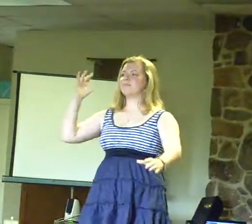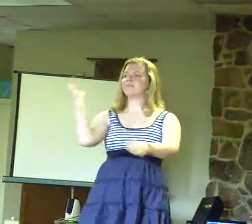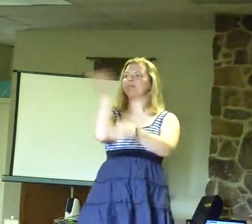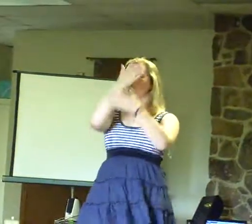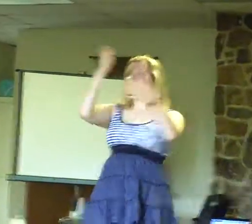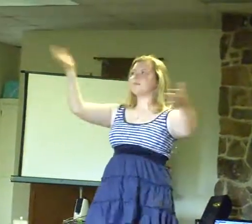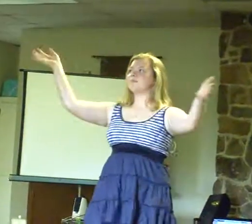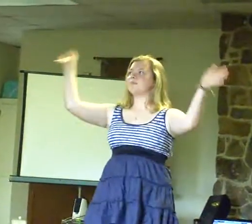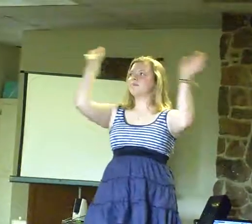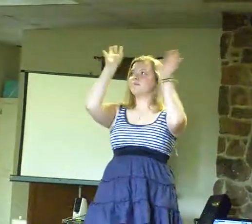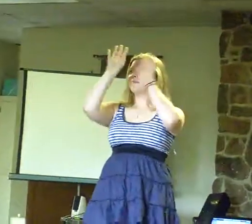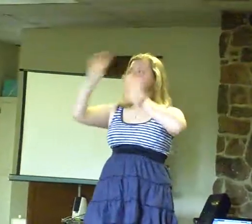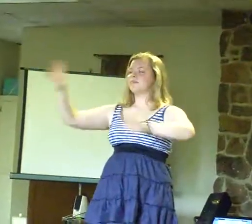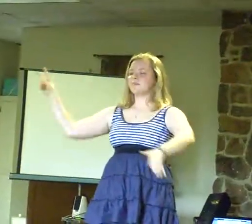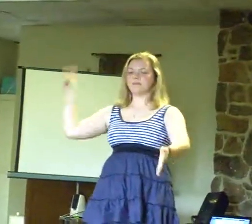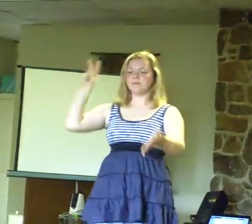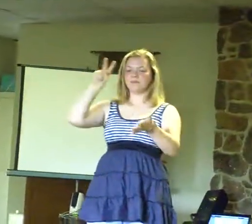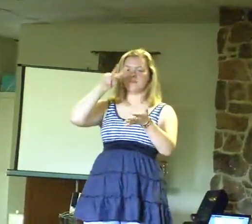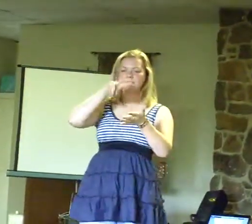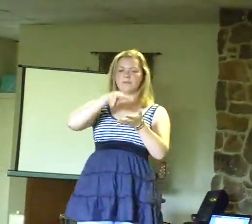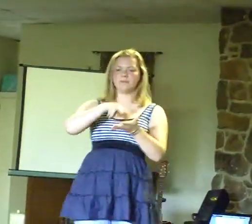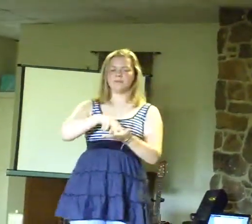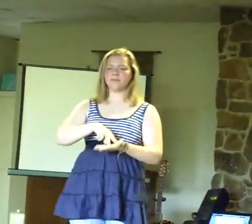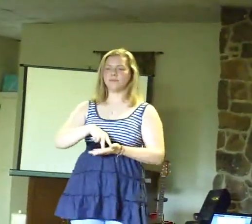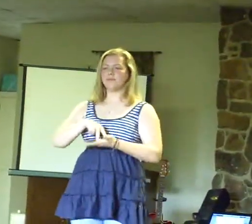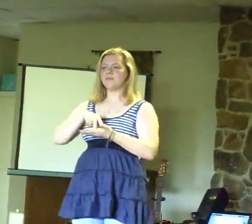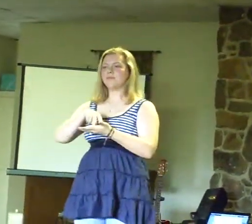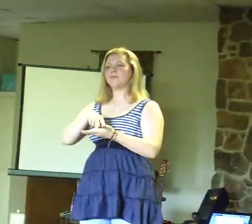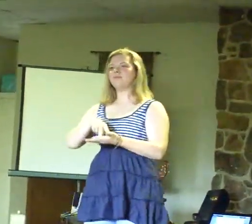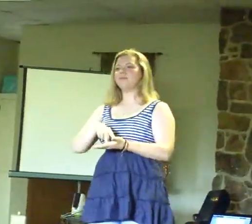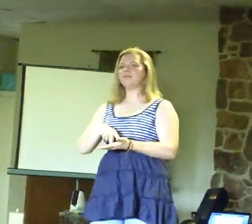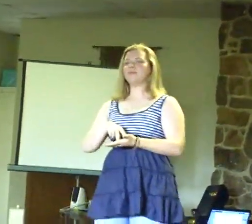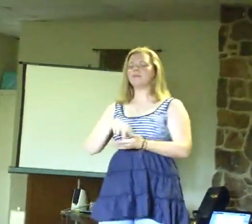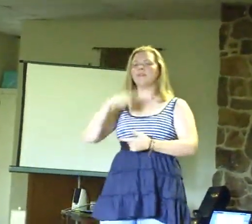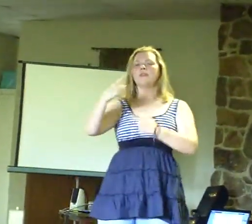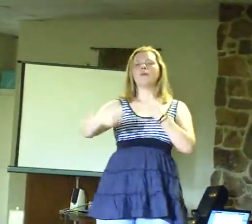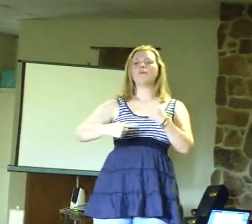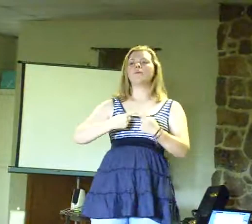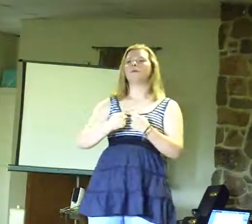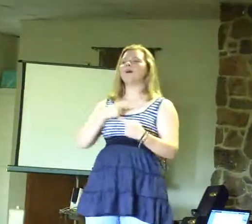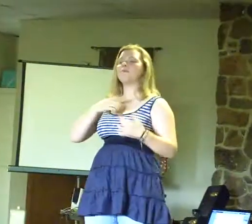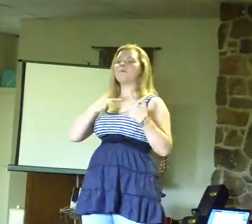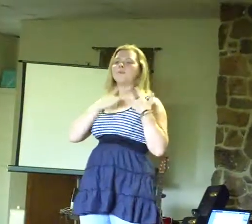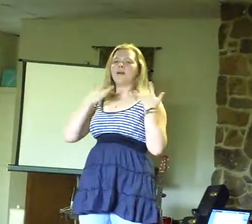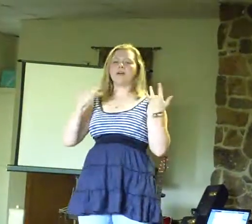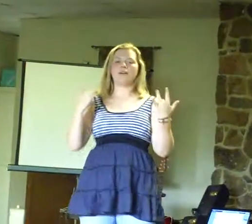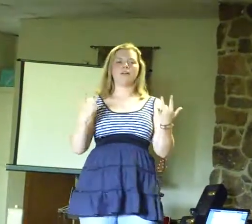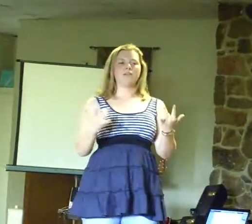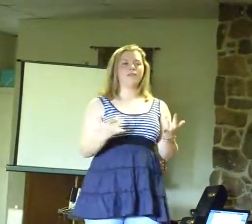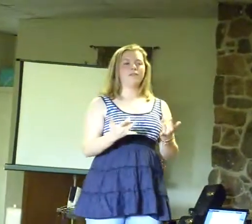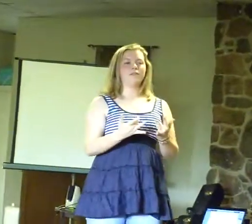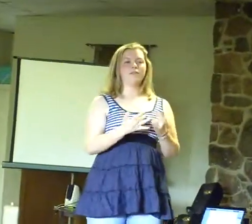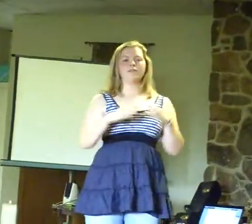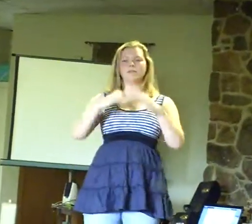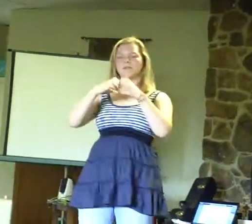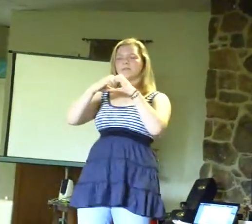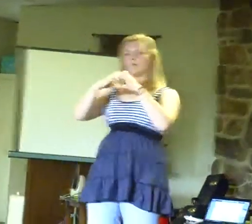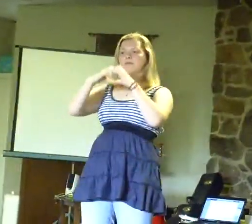heaven stands. When my heart is